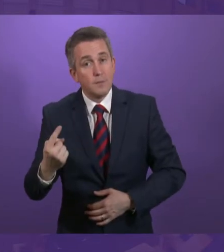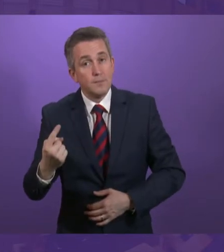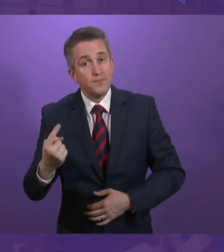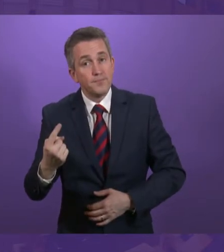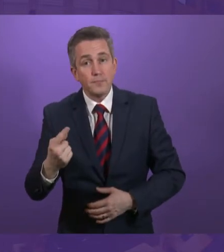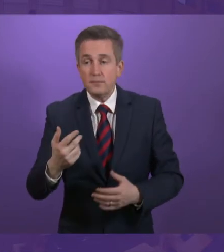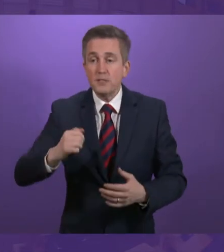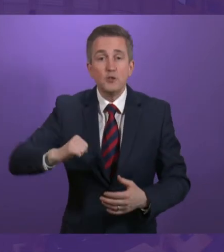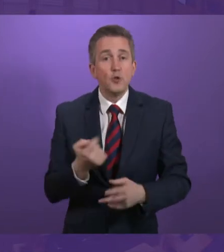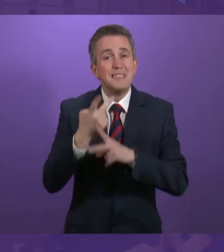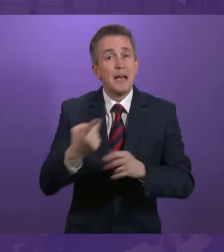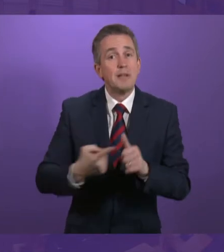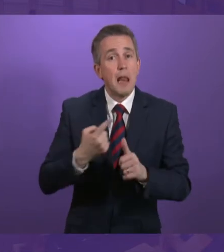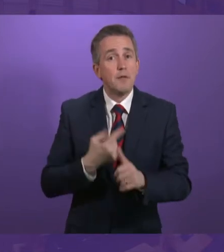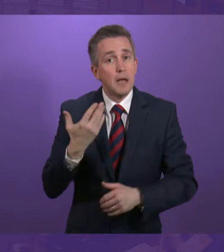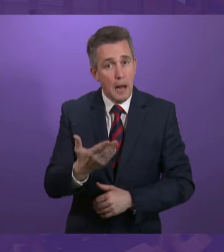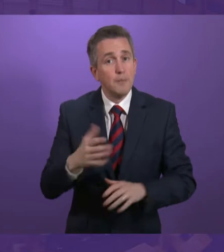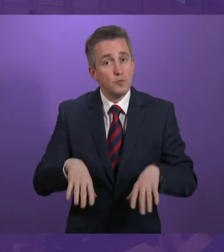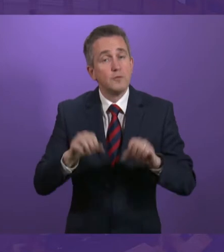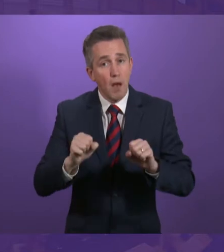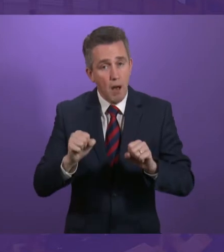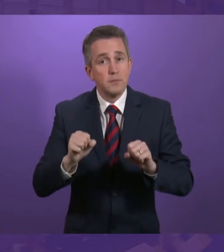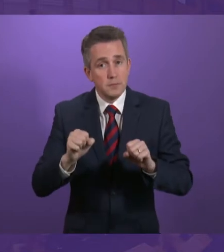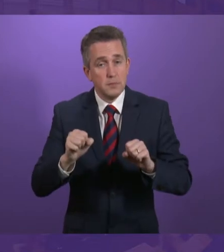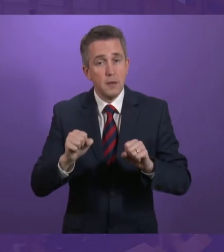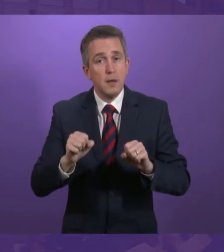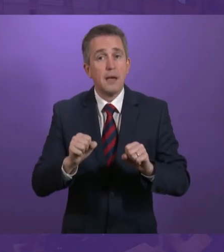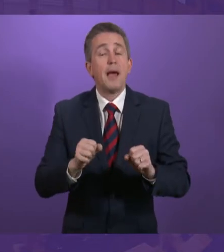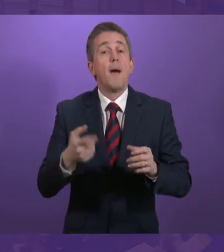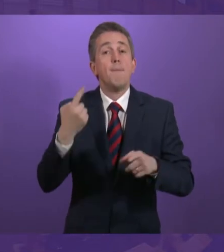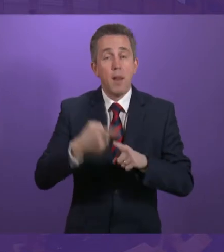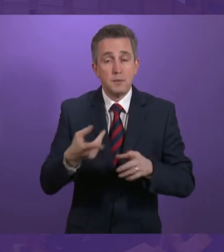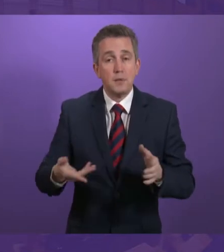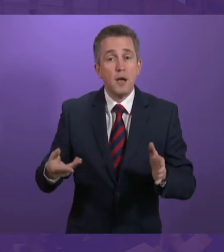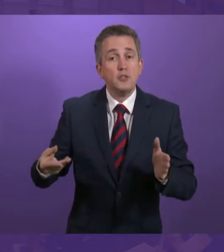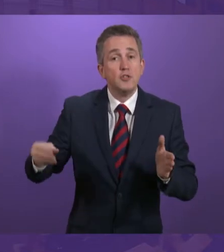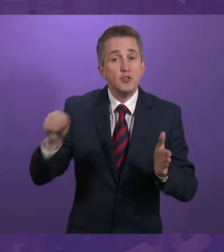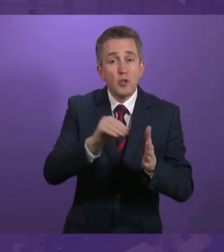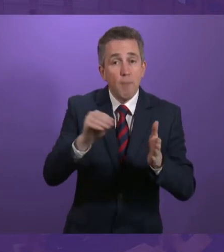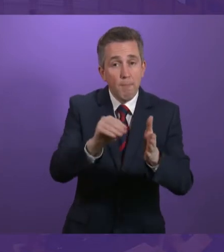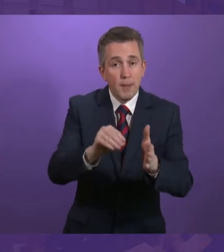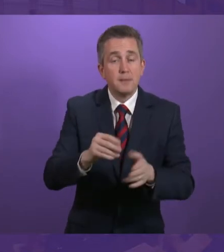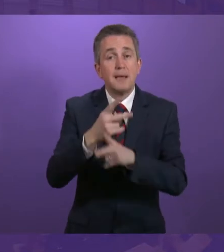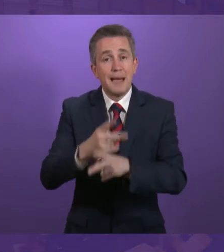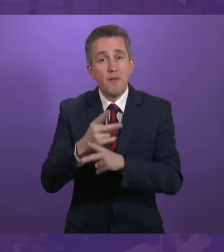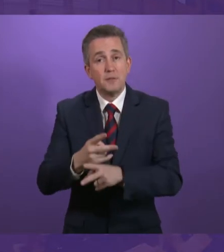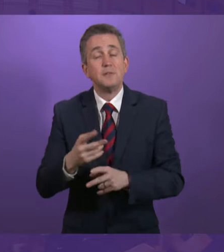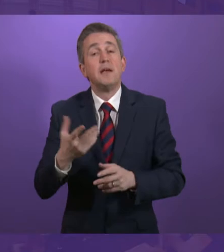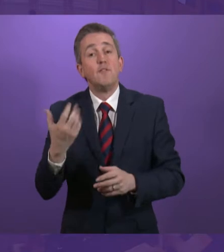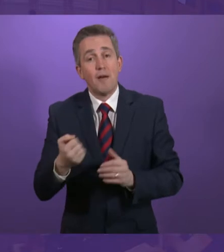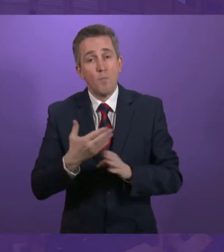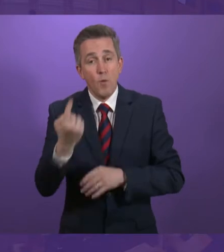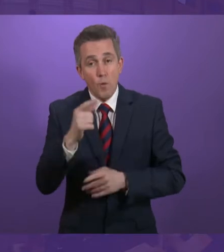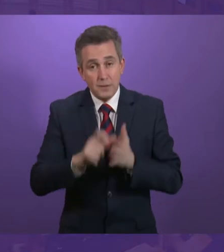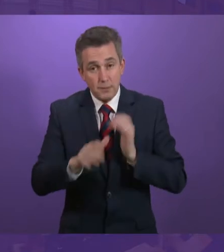claims for Scottish Carers Allowance, folding together that benefit, Carers Allowance Supplement and additional money for carers of more than one disabled child